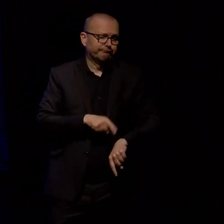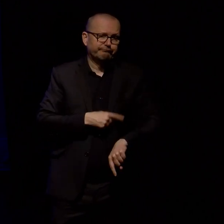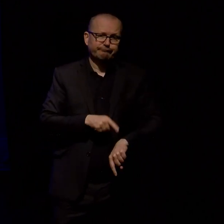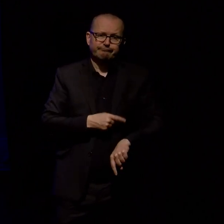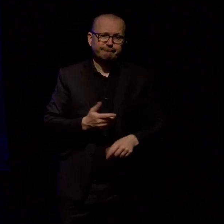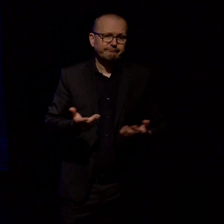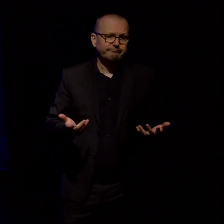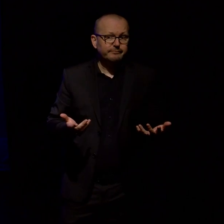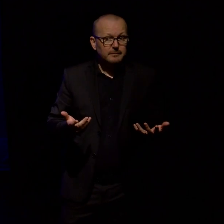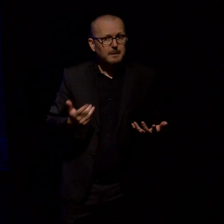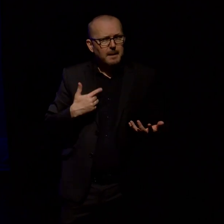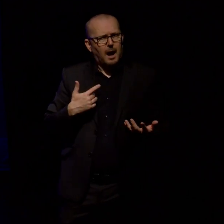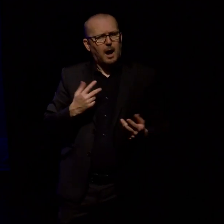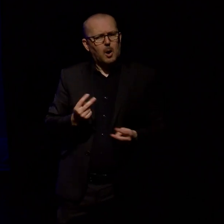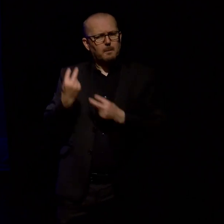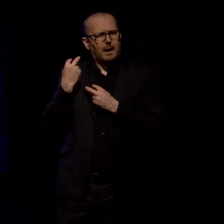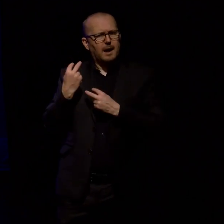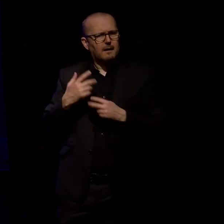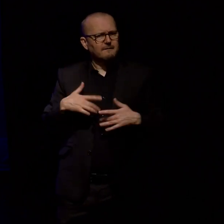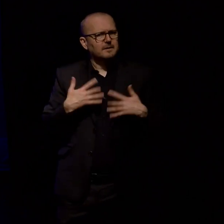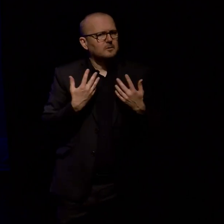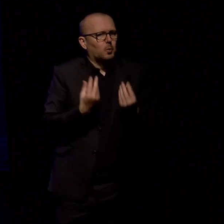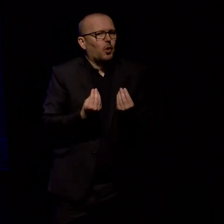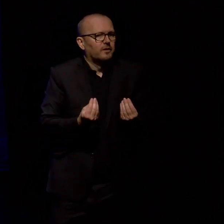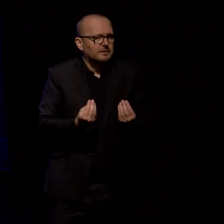but I think it was worth it and I'm really glad that I did it.